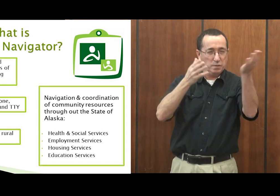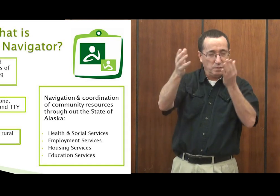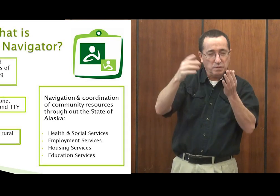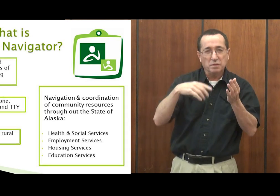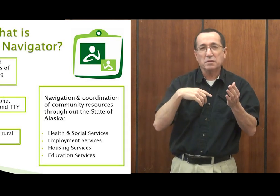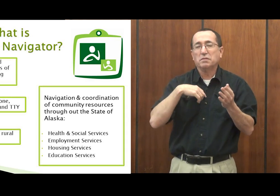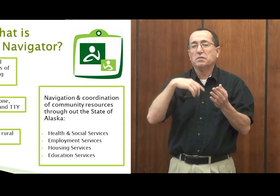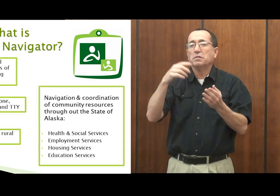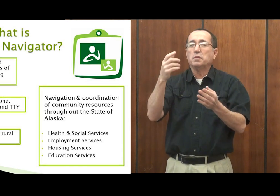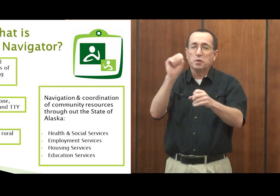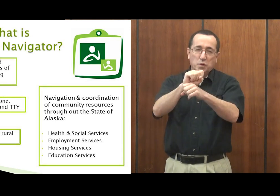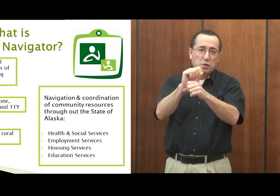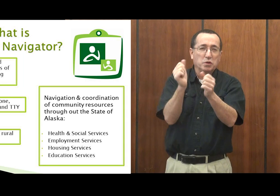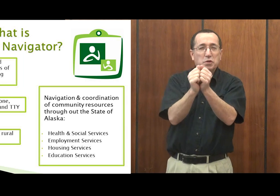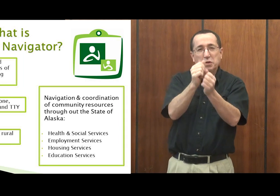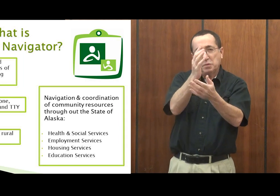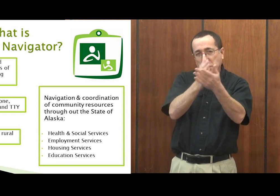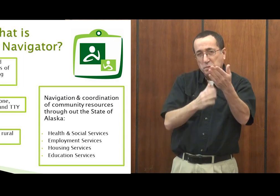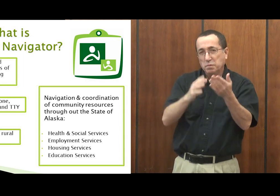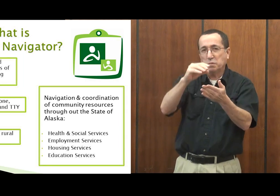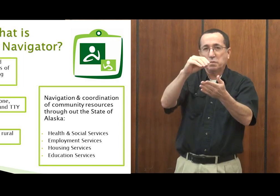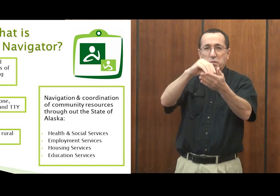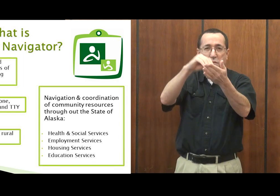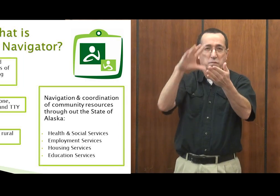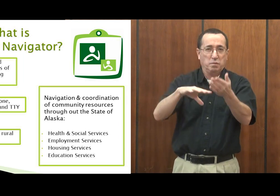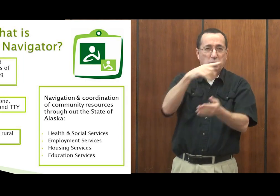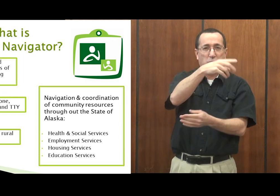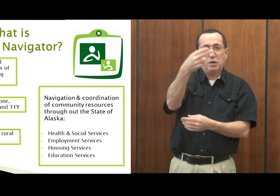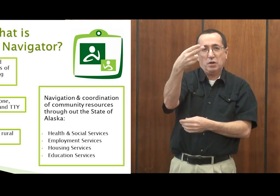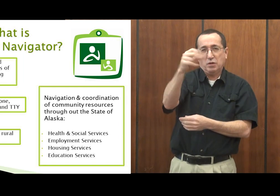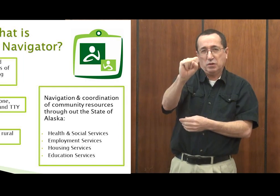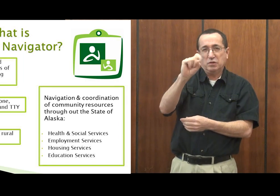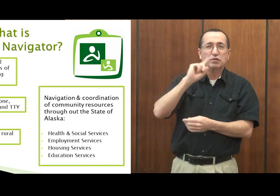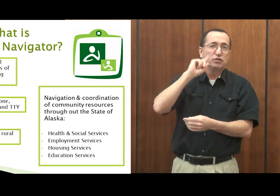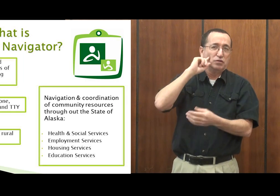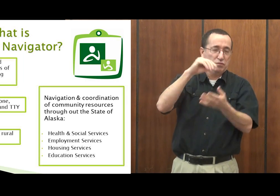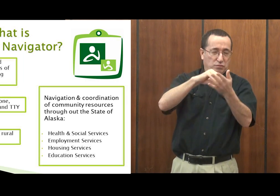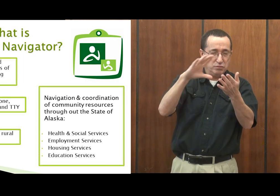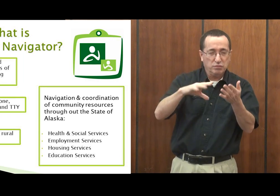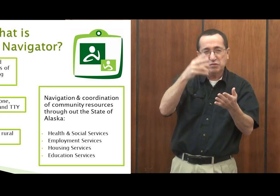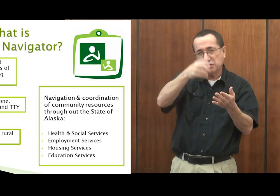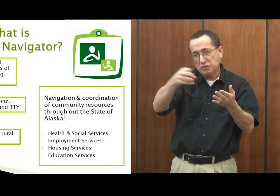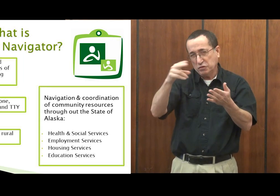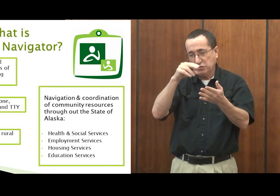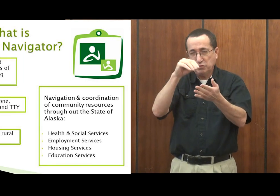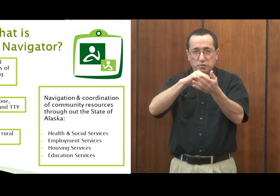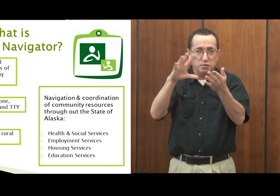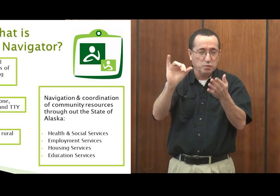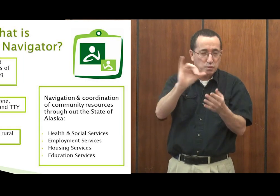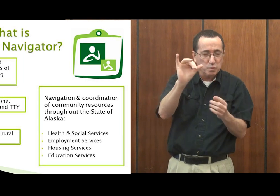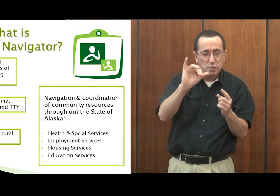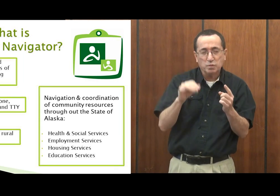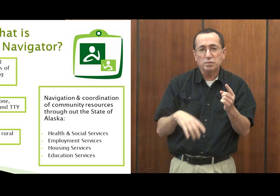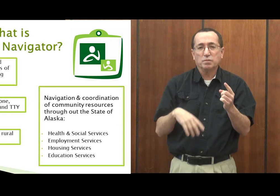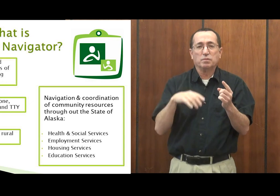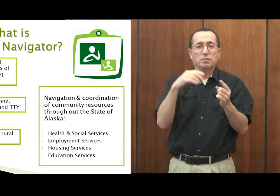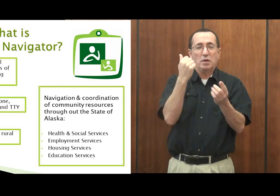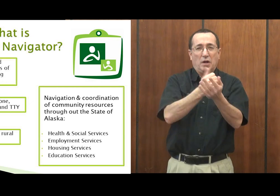Educational services will help with, we help students who are in high school, who are deaf or hard of hearing,